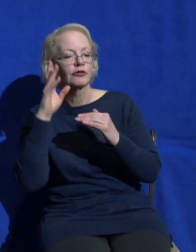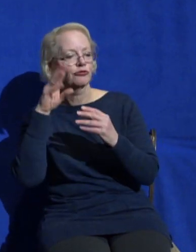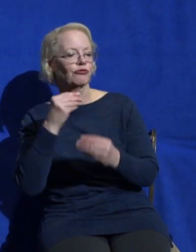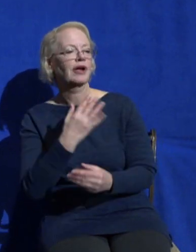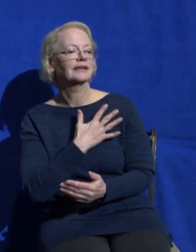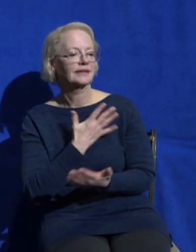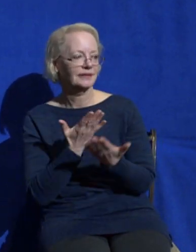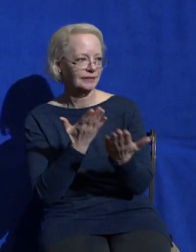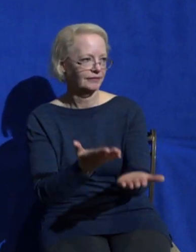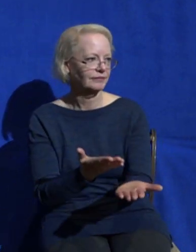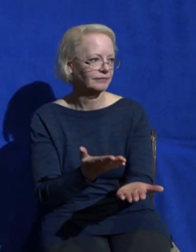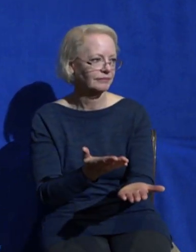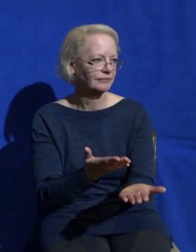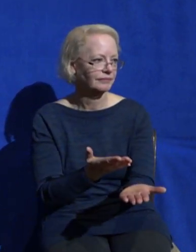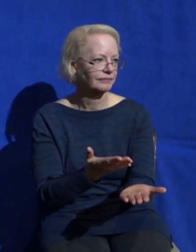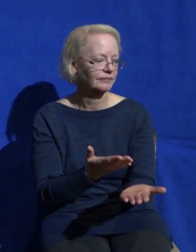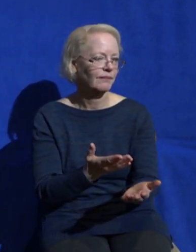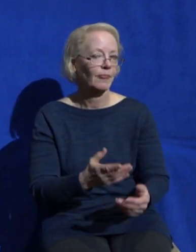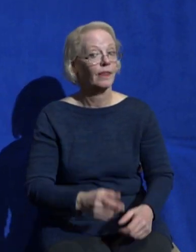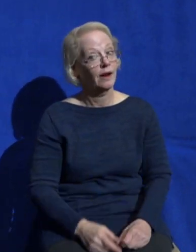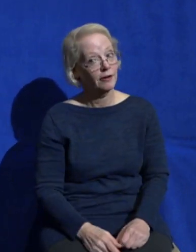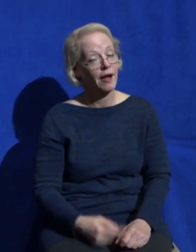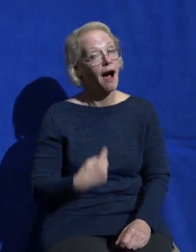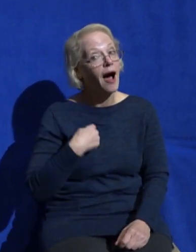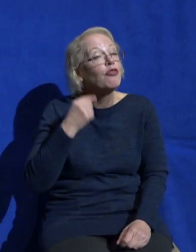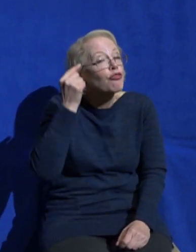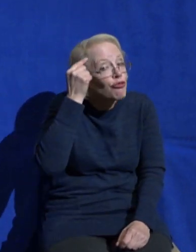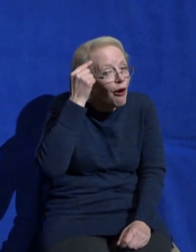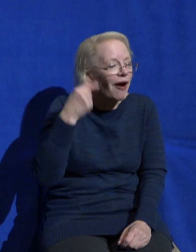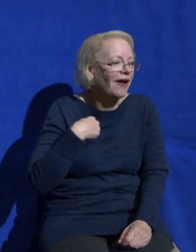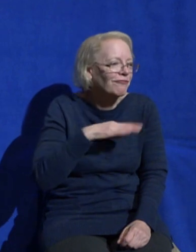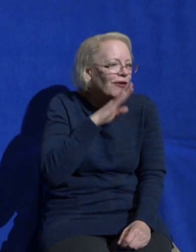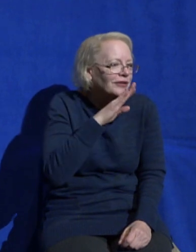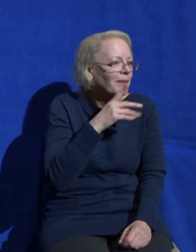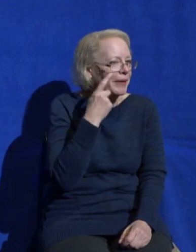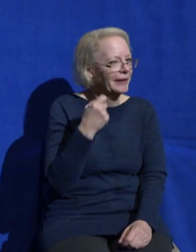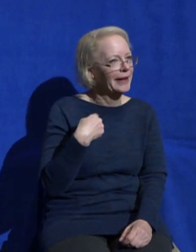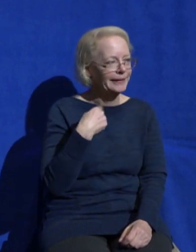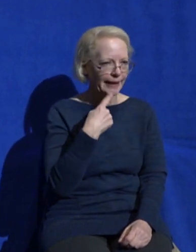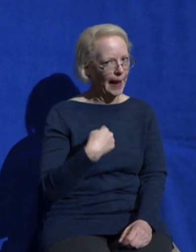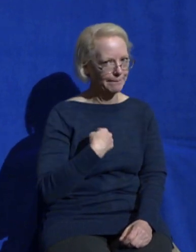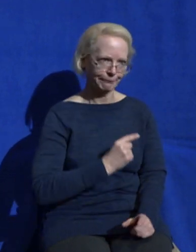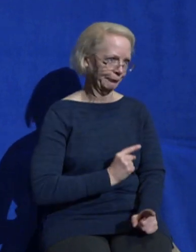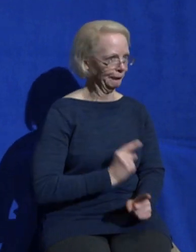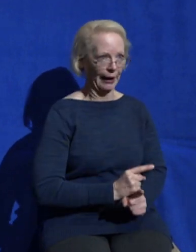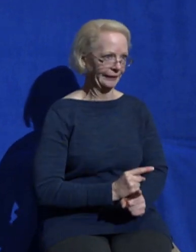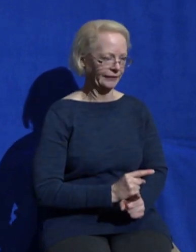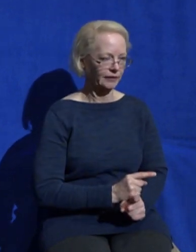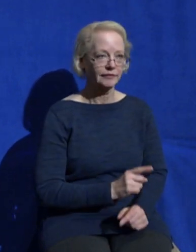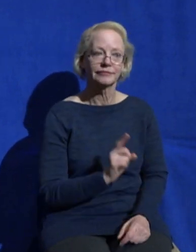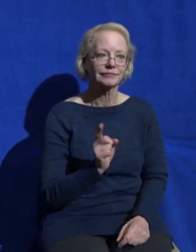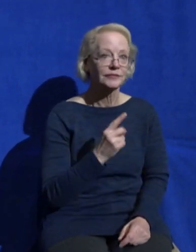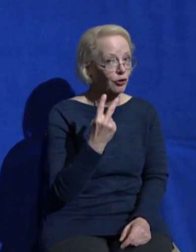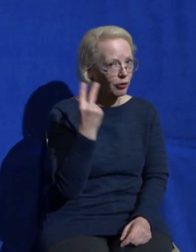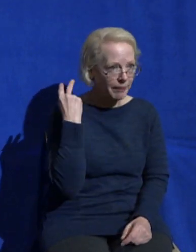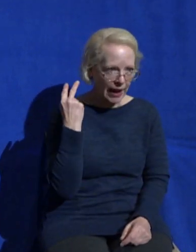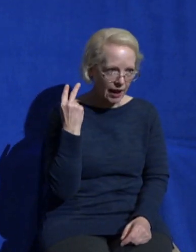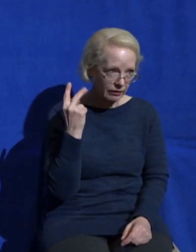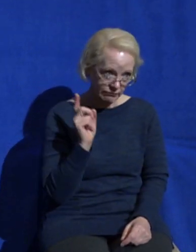see I thought I was so frustrated because I was right now in hindsight I look back and actually they were right